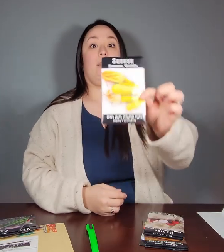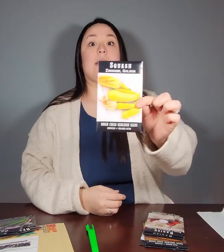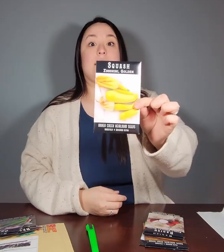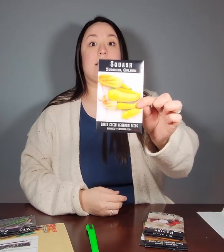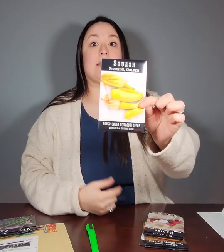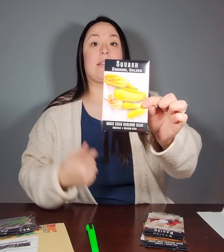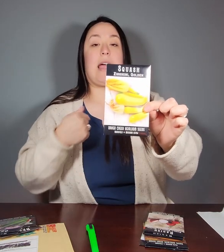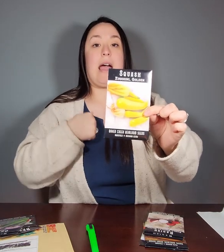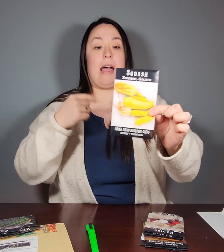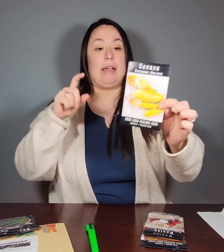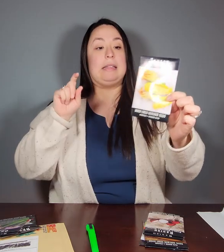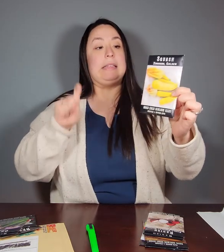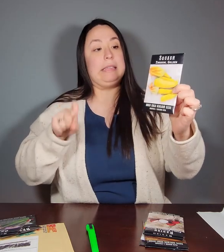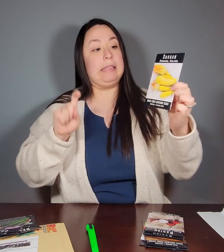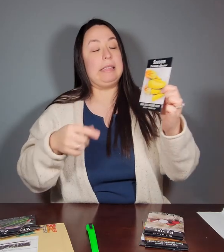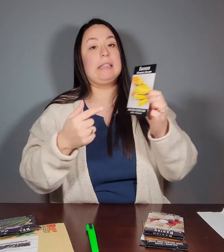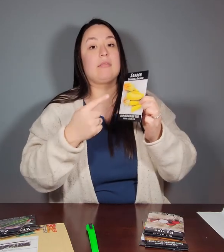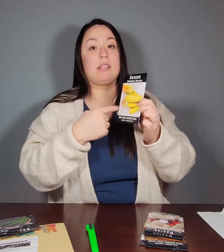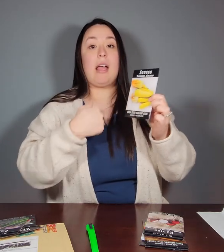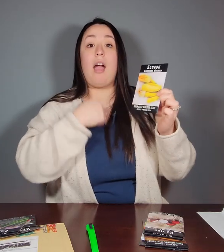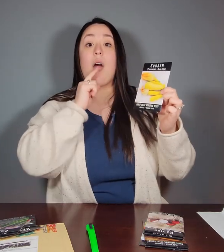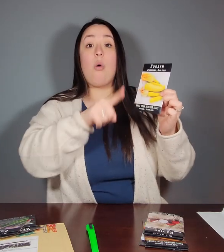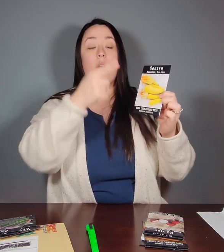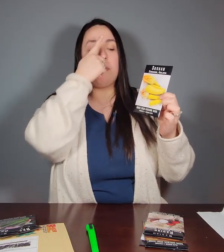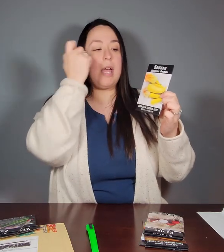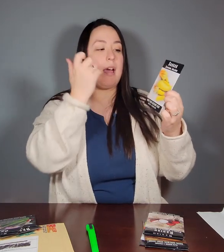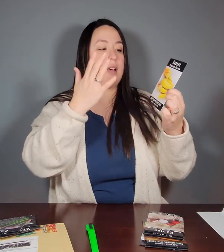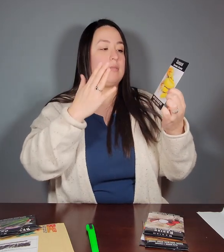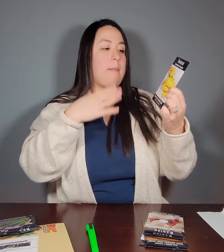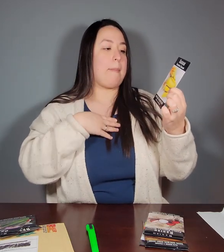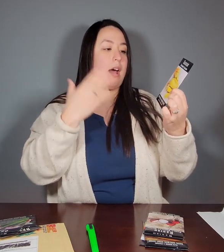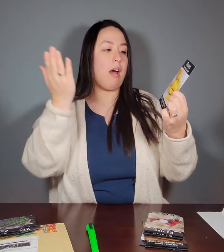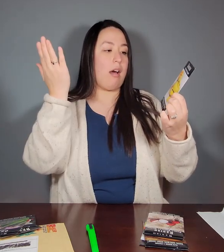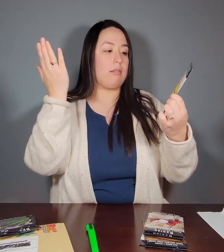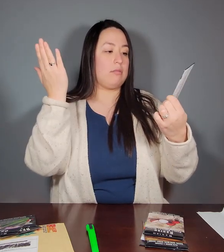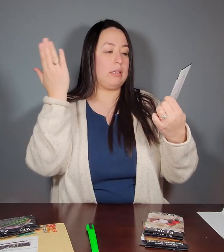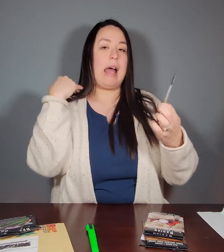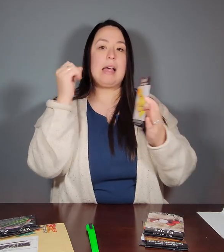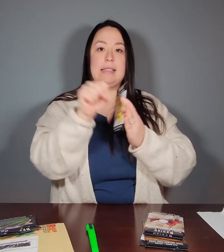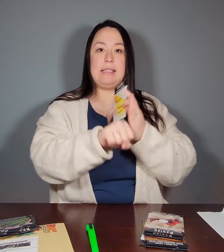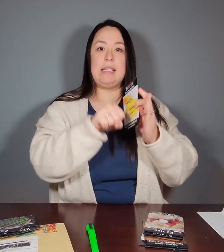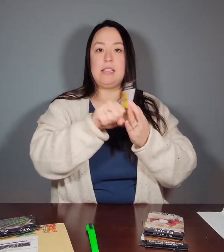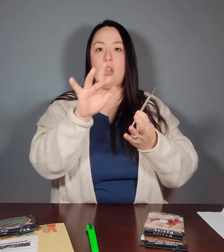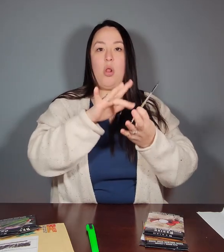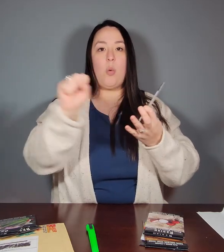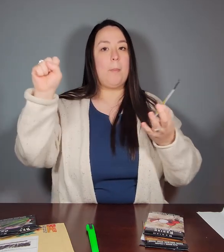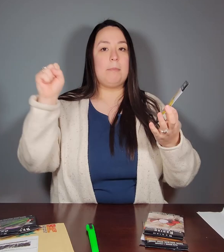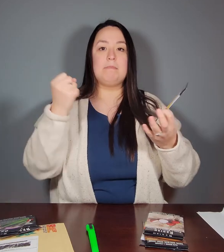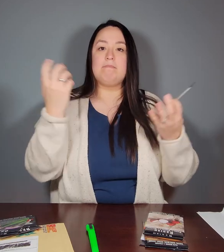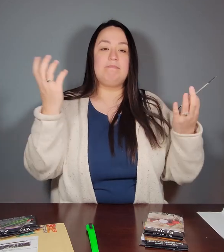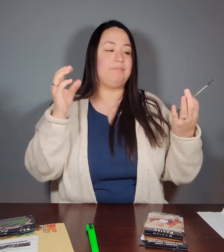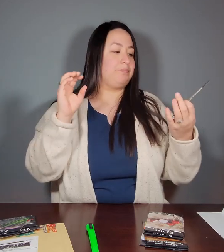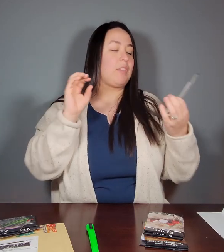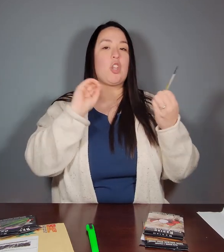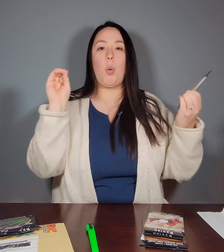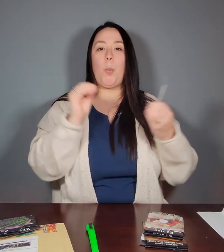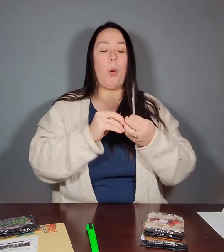Ooh, these. I needed some of these. I ordered them because my seeds from last season of this